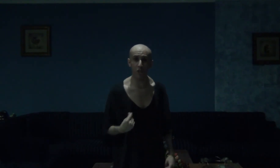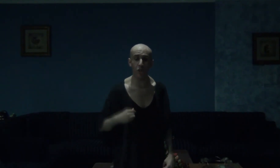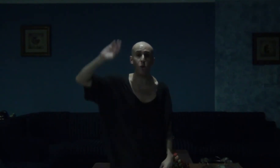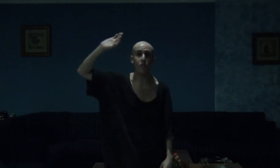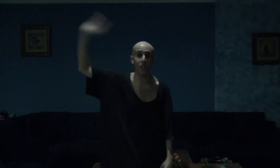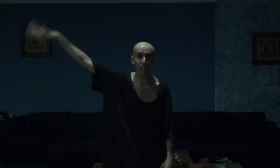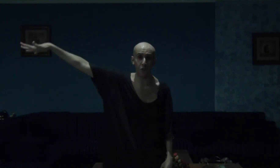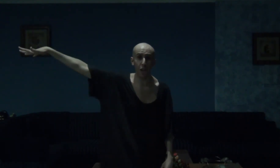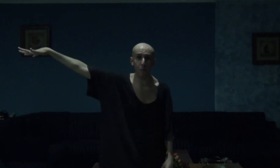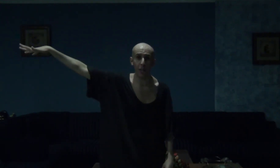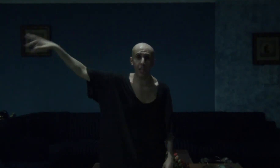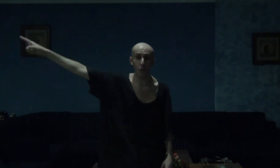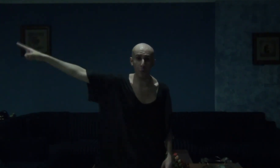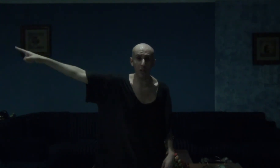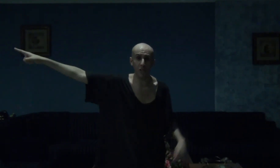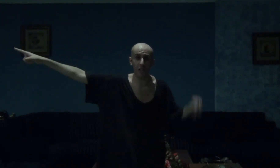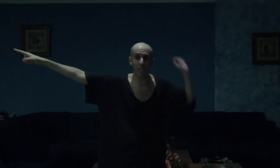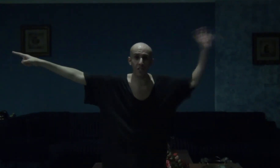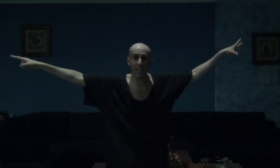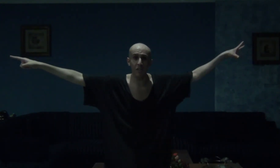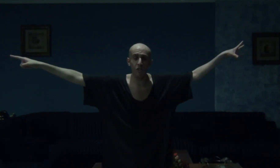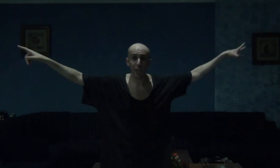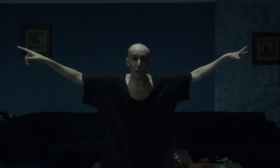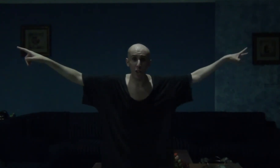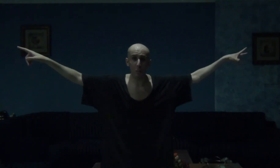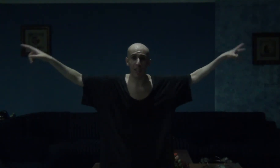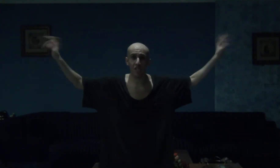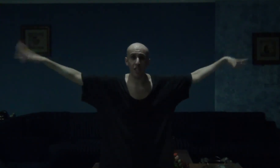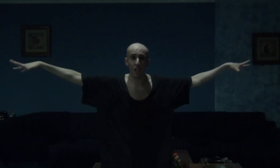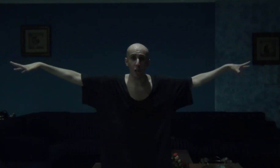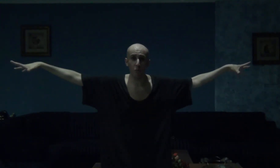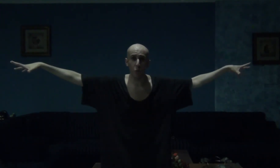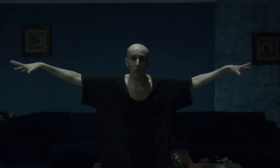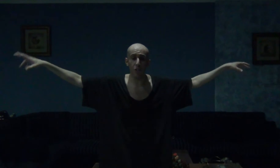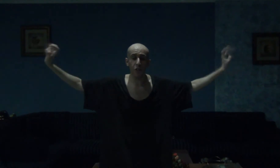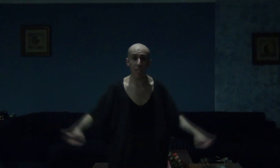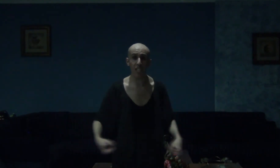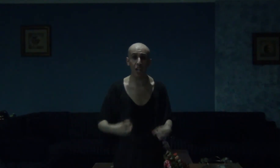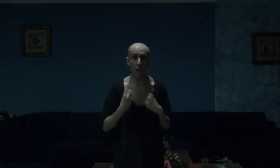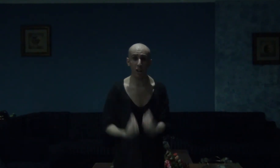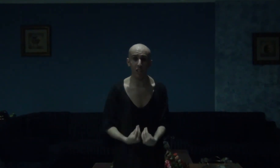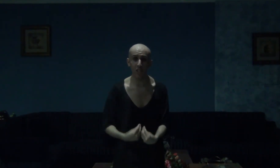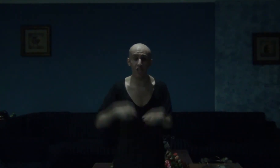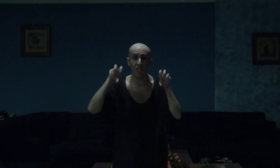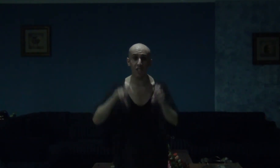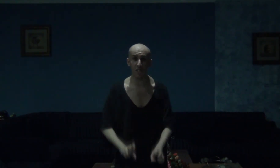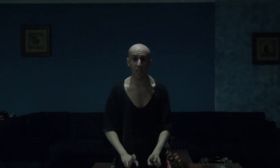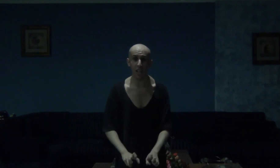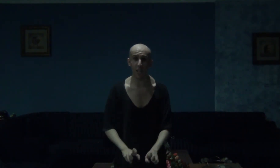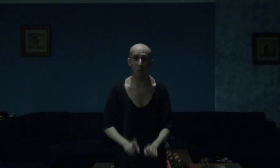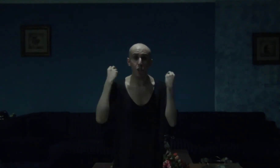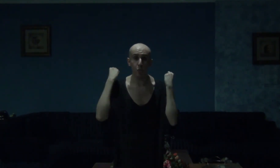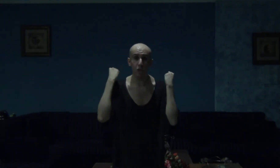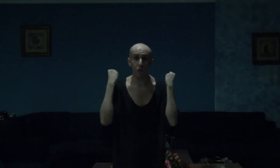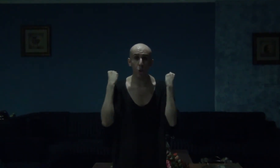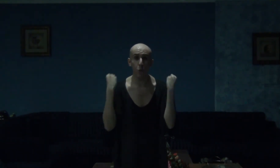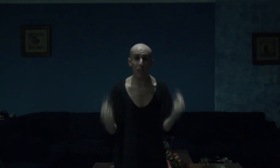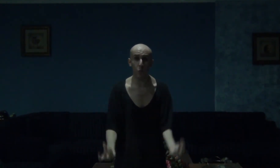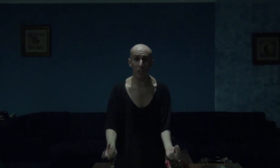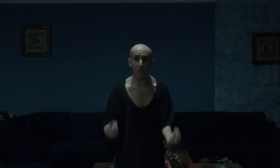all of that topic, the politics, and economics that comes with being a Harlots in this time. It was so well written,